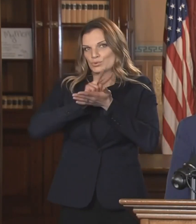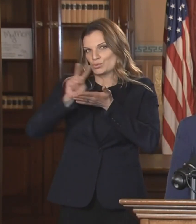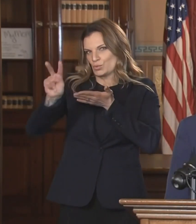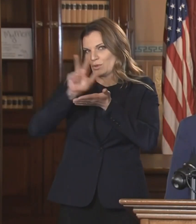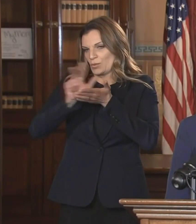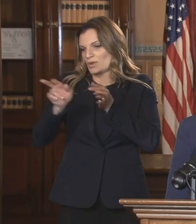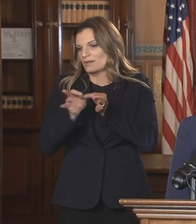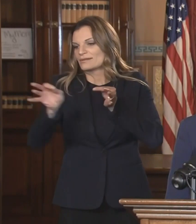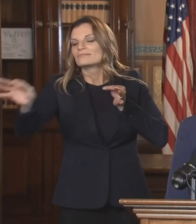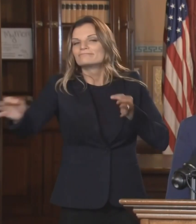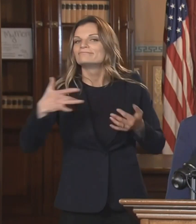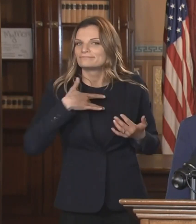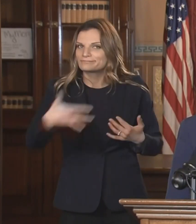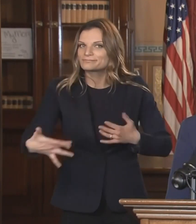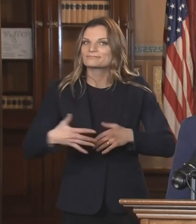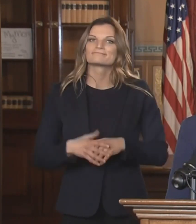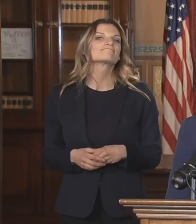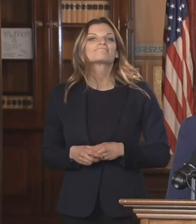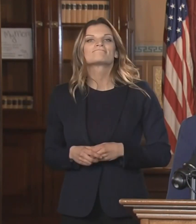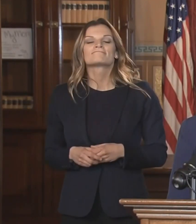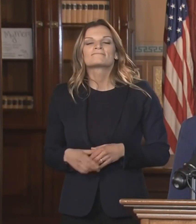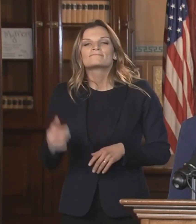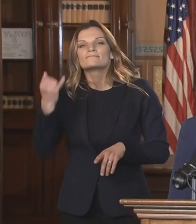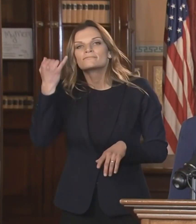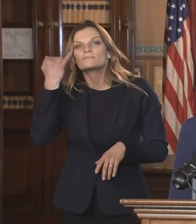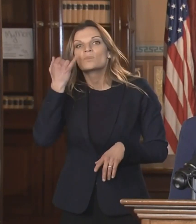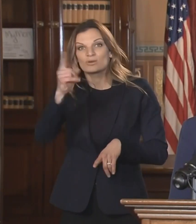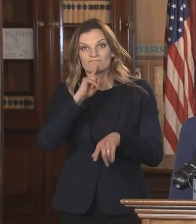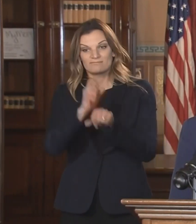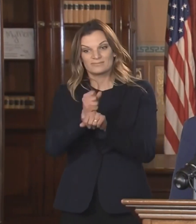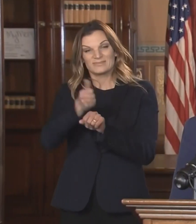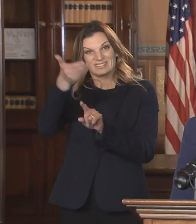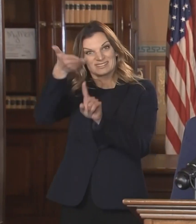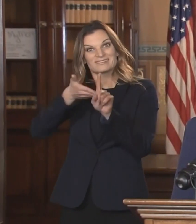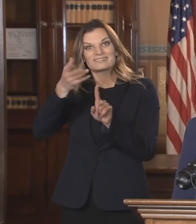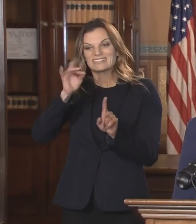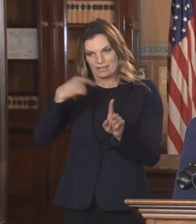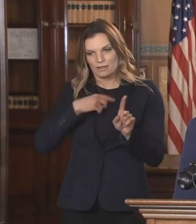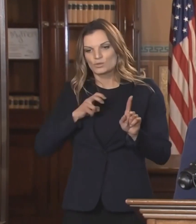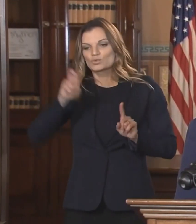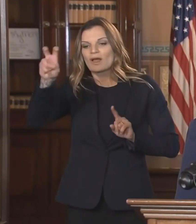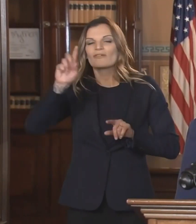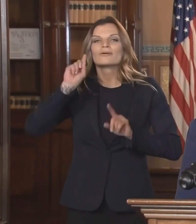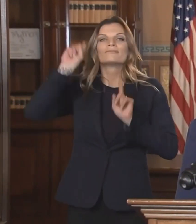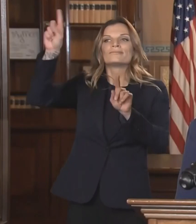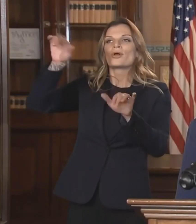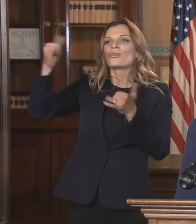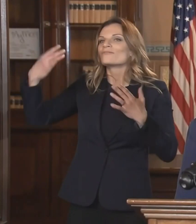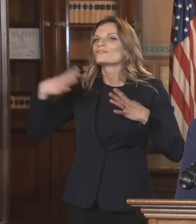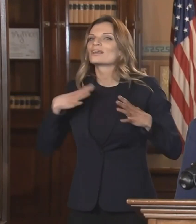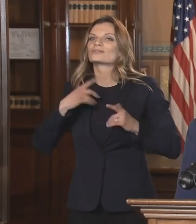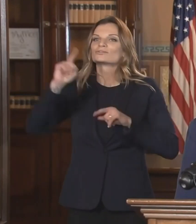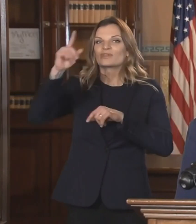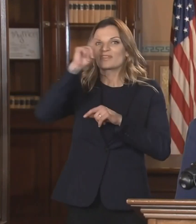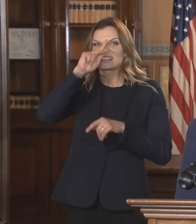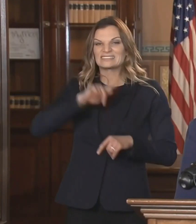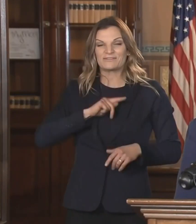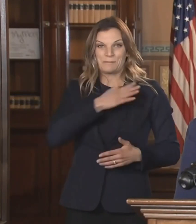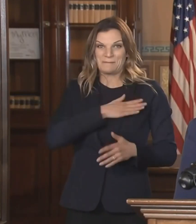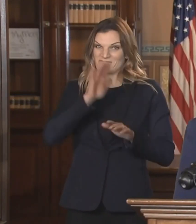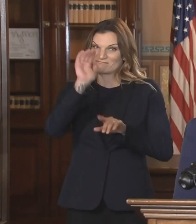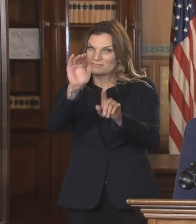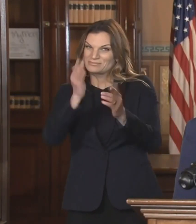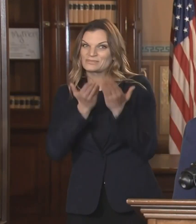If you did gather or travel during Thanksgiving, you should really make sure you're trying to stay away from others as much as